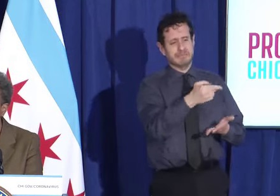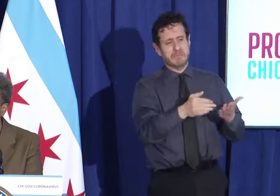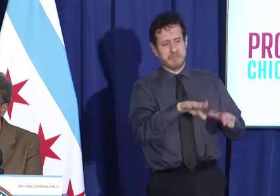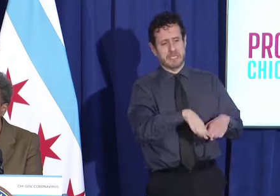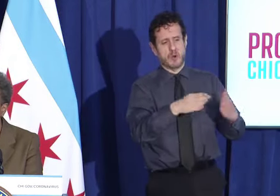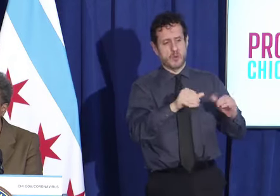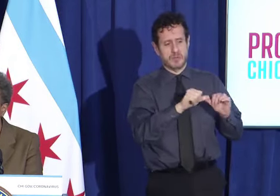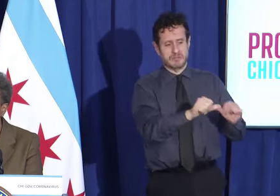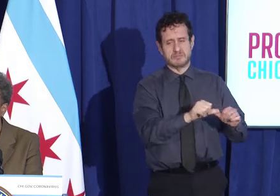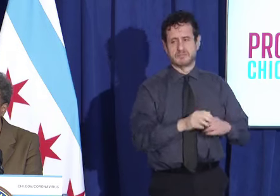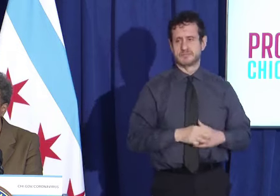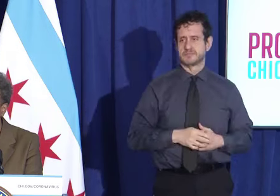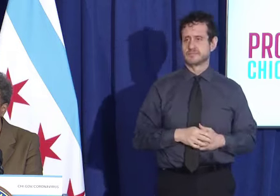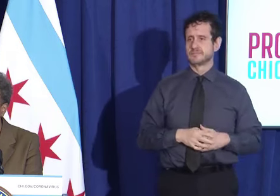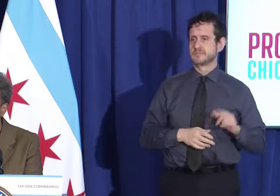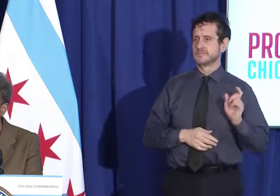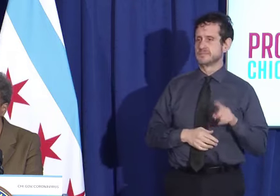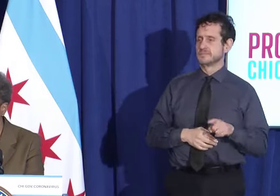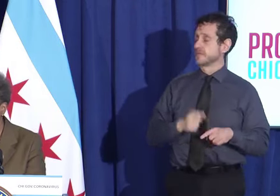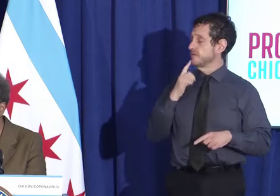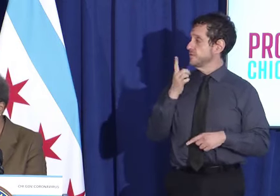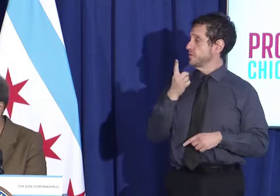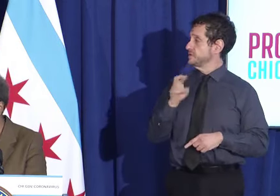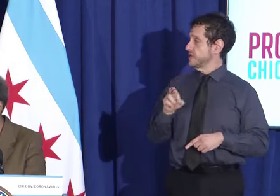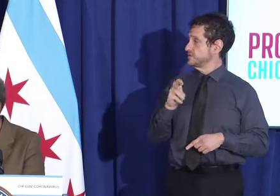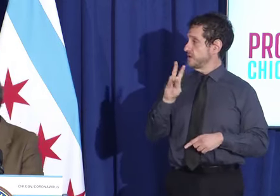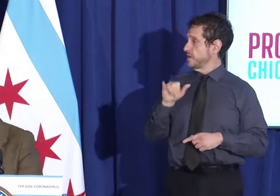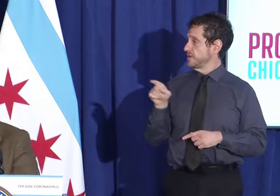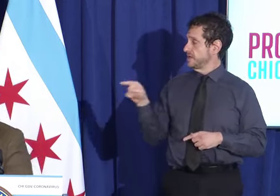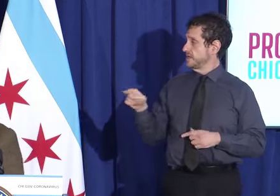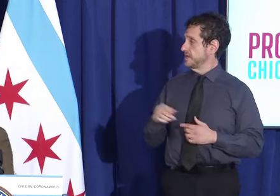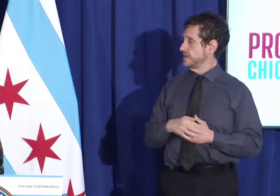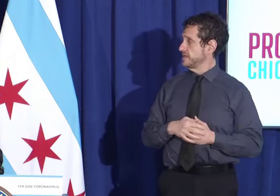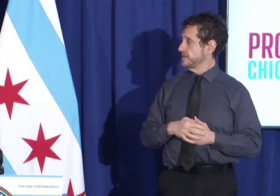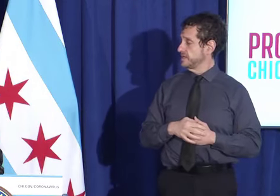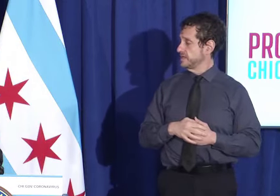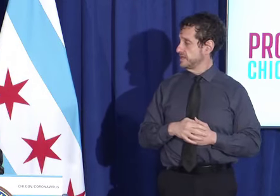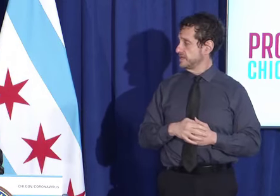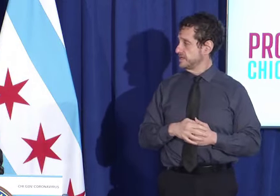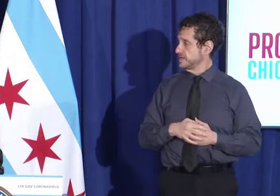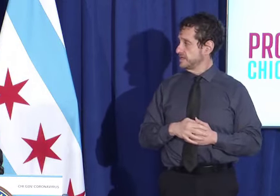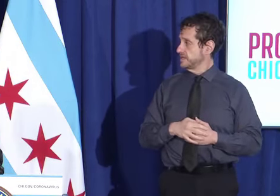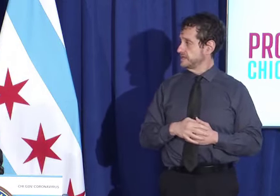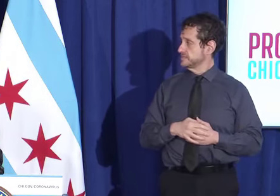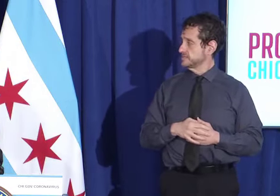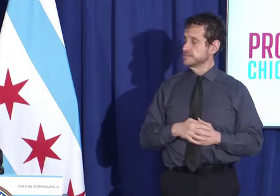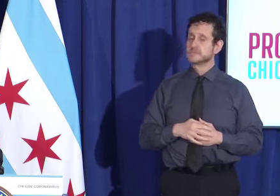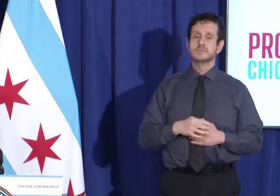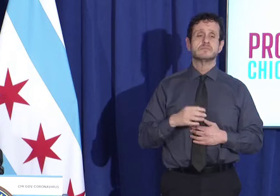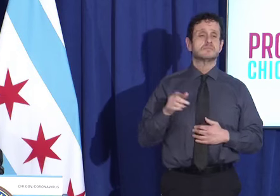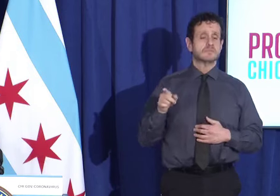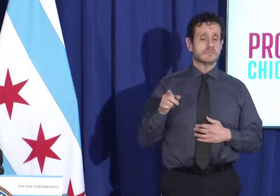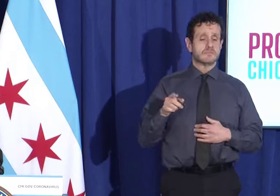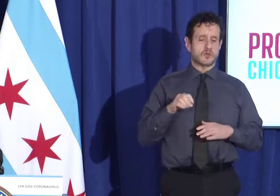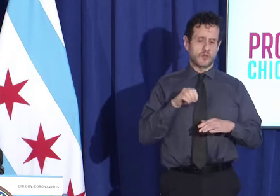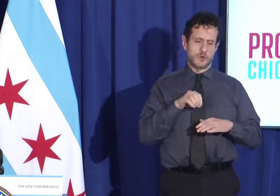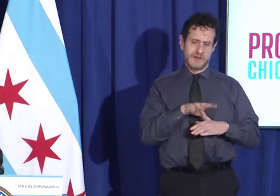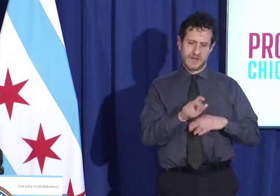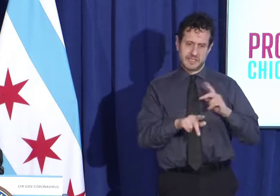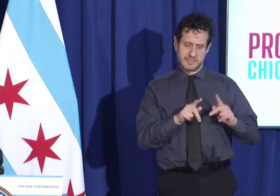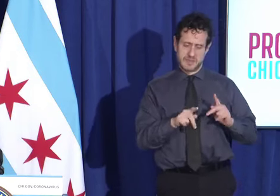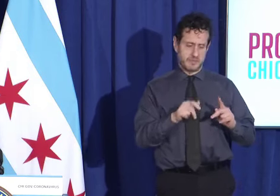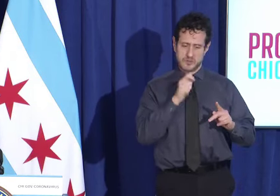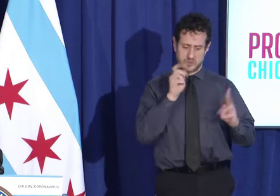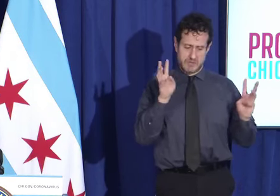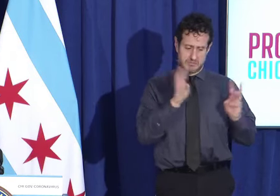Channel 7 has a question for Dr. Arwady. You're advising people to not have gatherings inside their homes, yet the health order